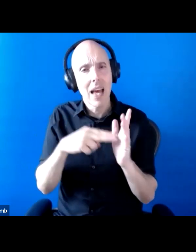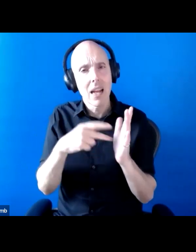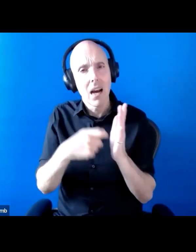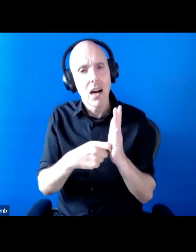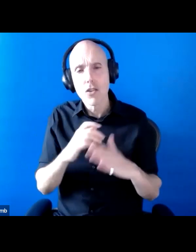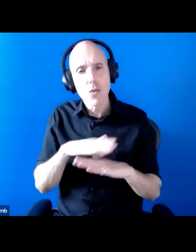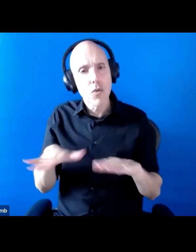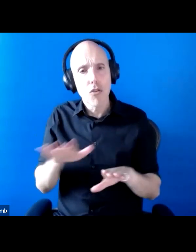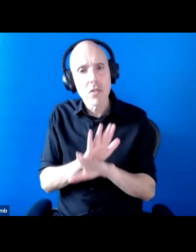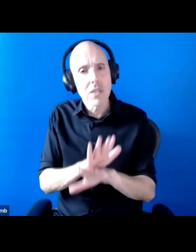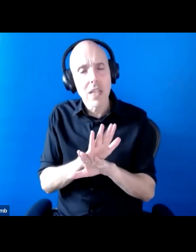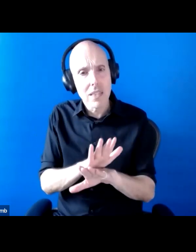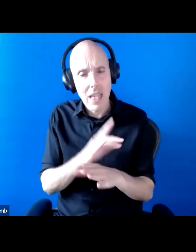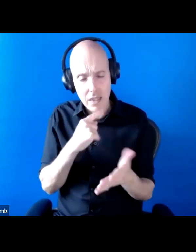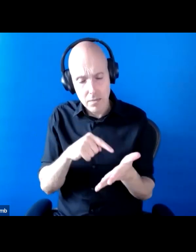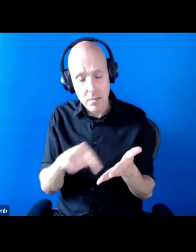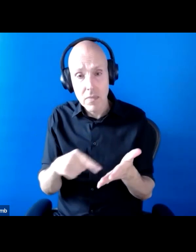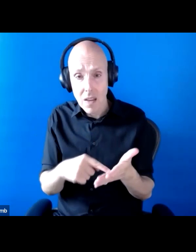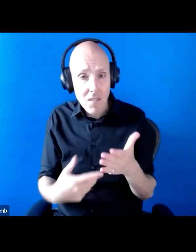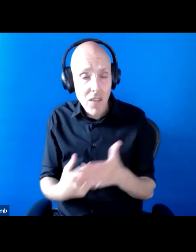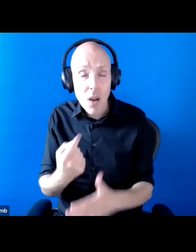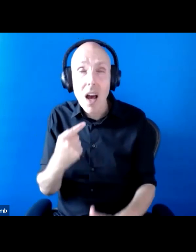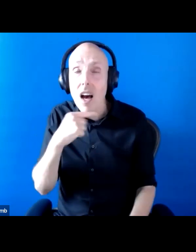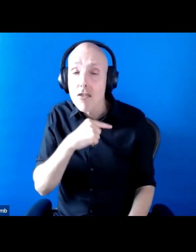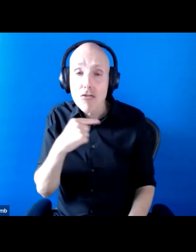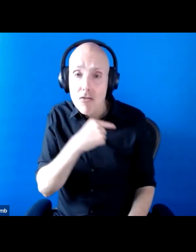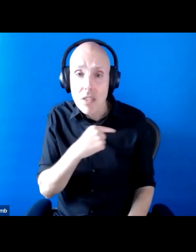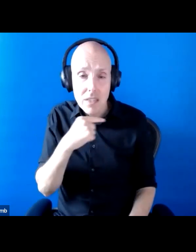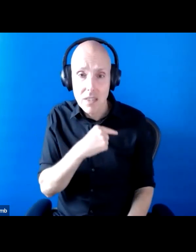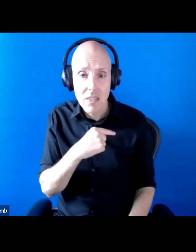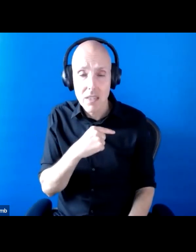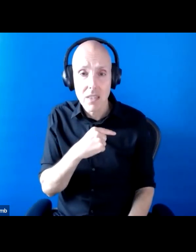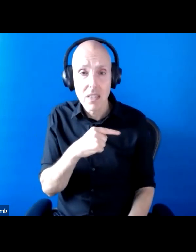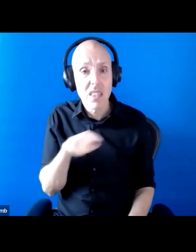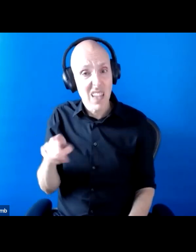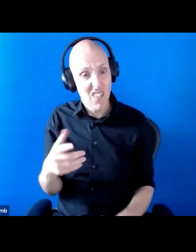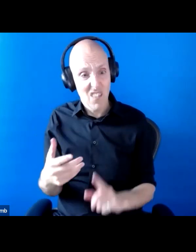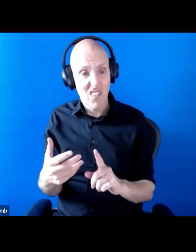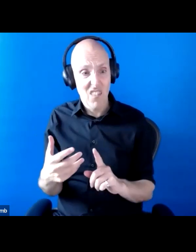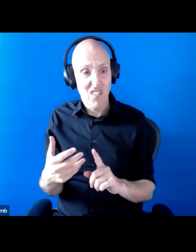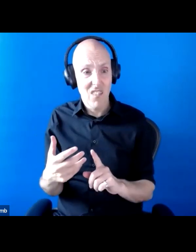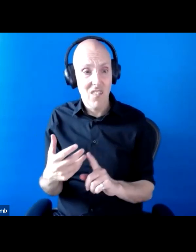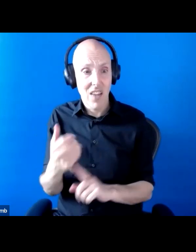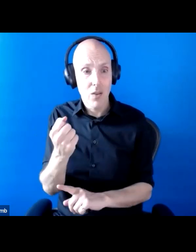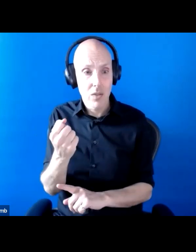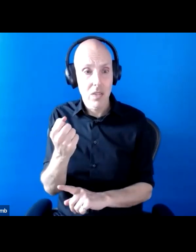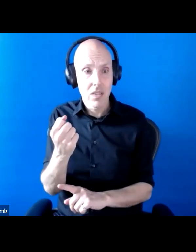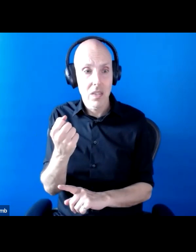they found that there were hundreds of them. And that's just the ones they found out about. So I suspect that was the tip of the iceberg.